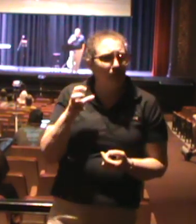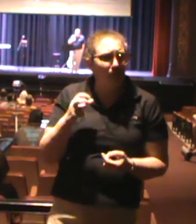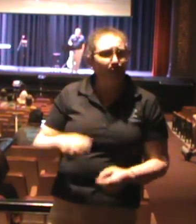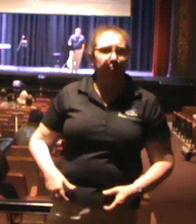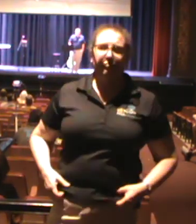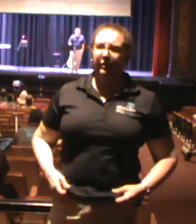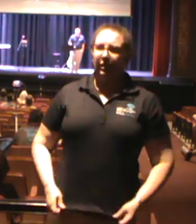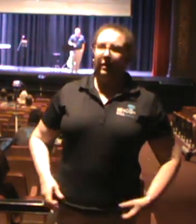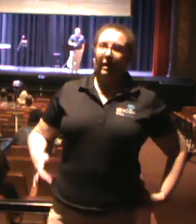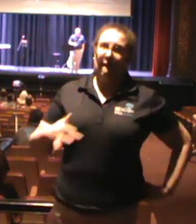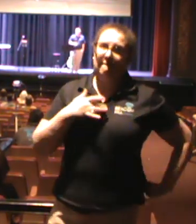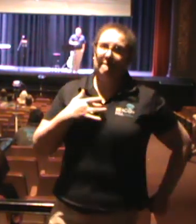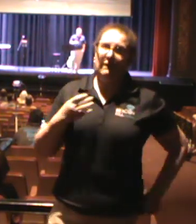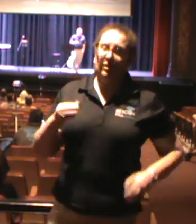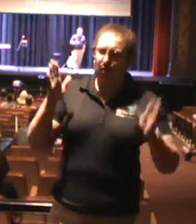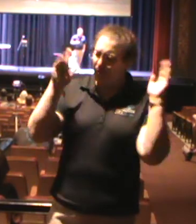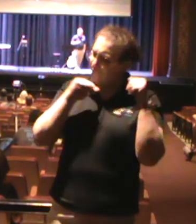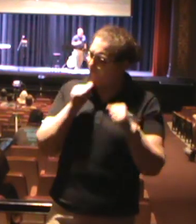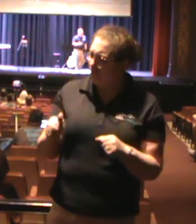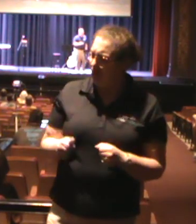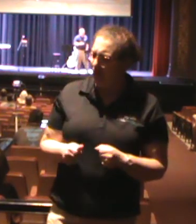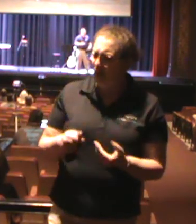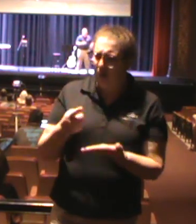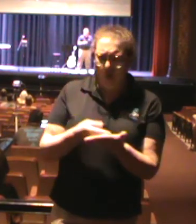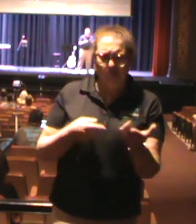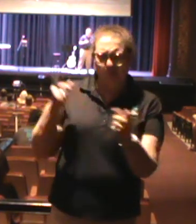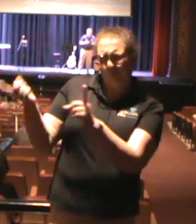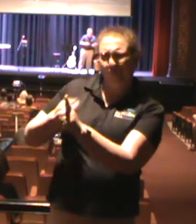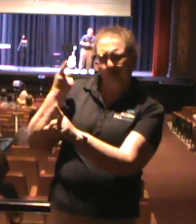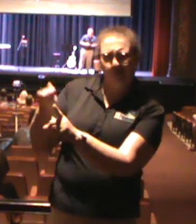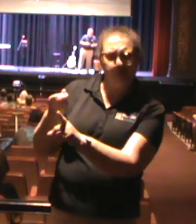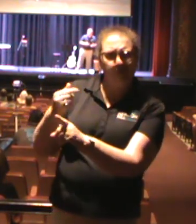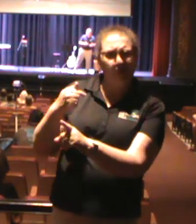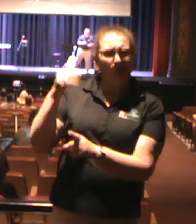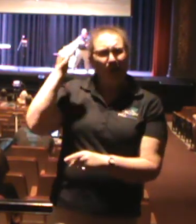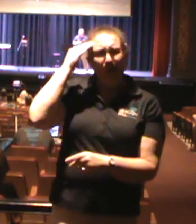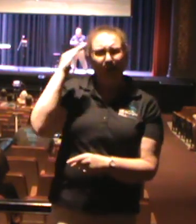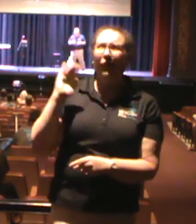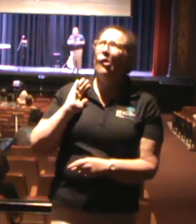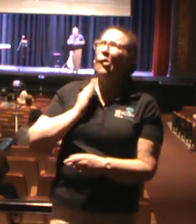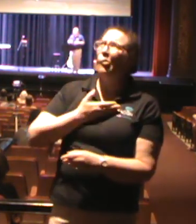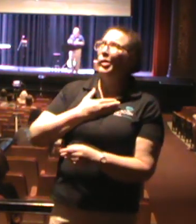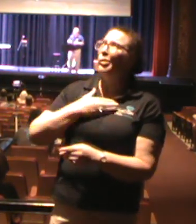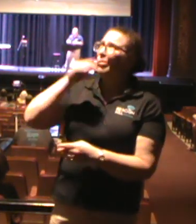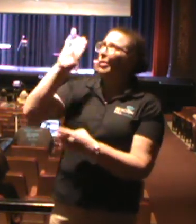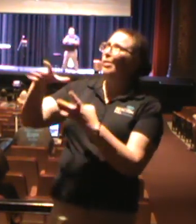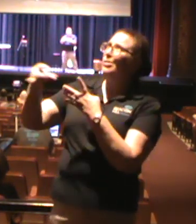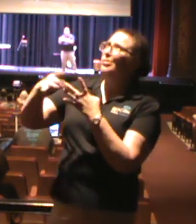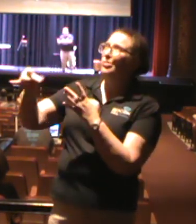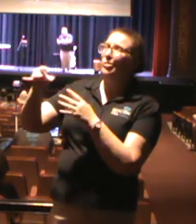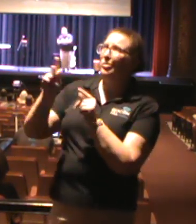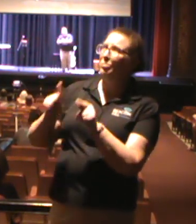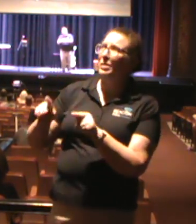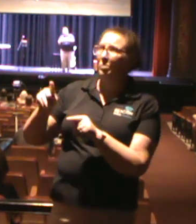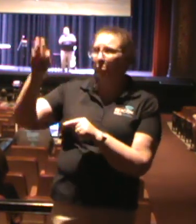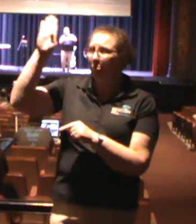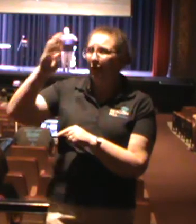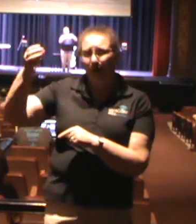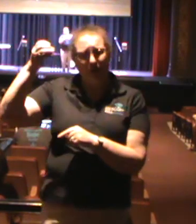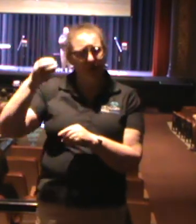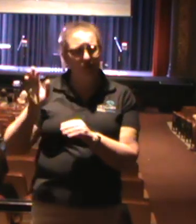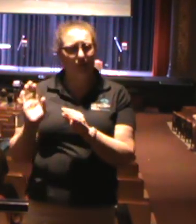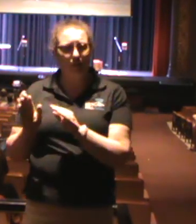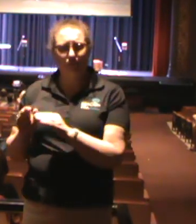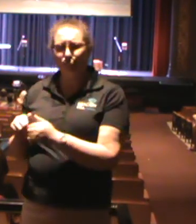They can feel hopeless and say, what is the point? I thought we were God's chosen people. Yet, is he turning his back on us? Is he